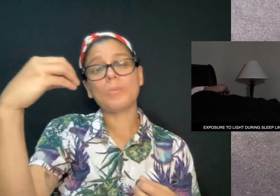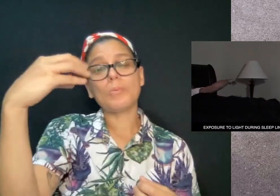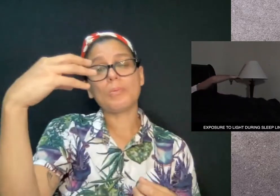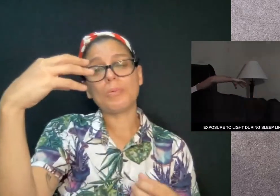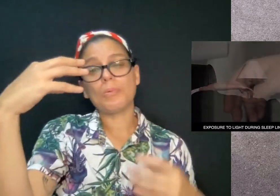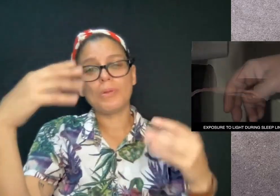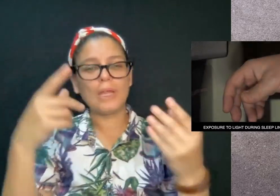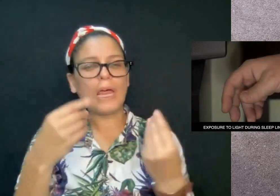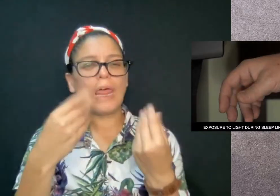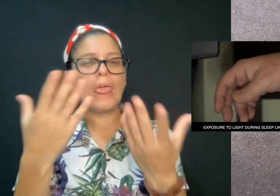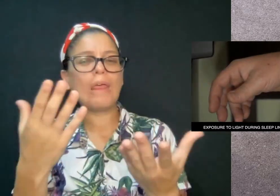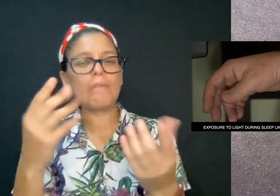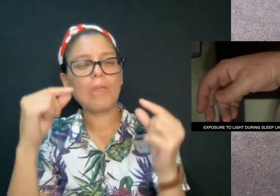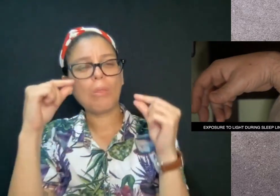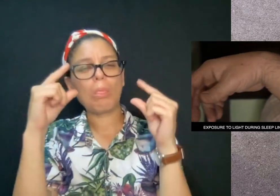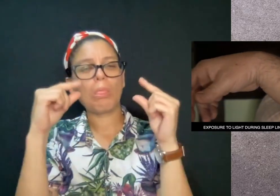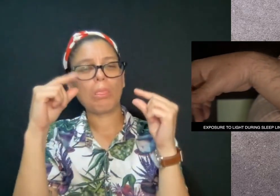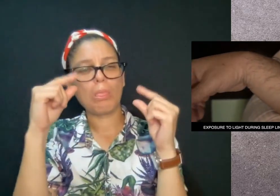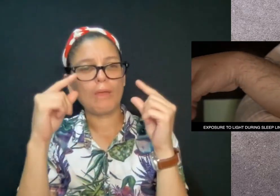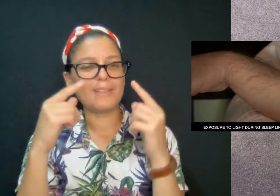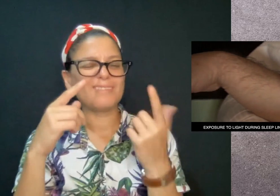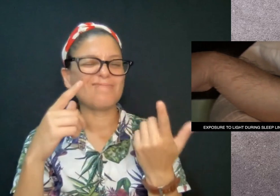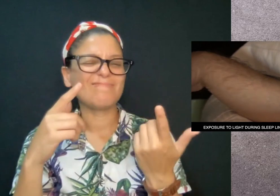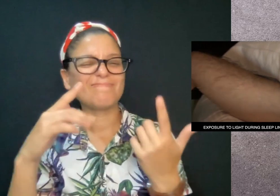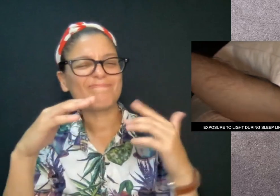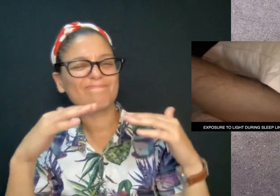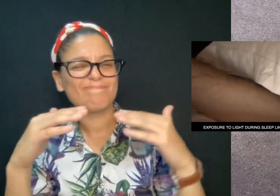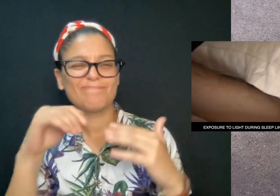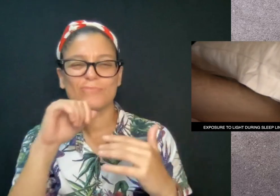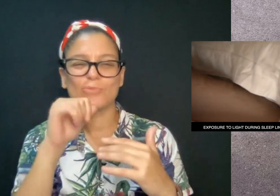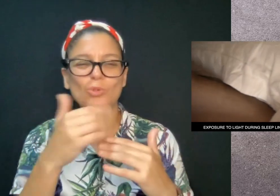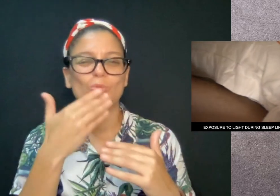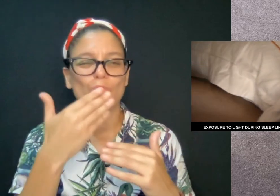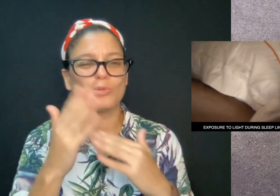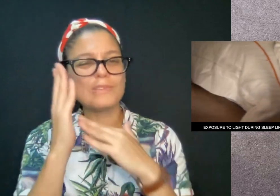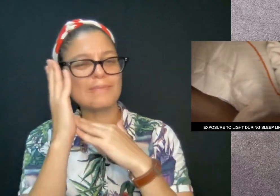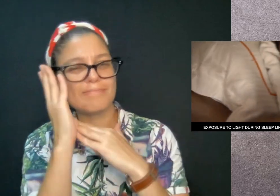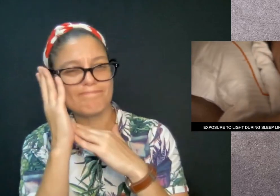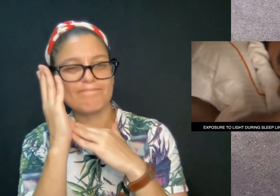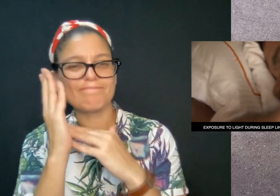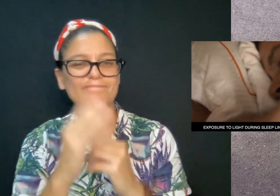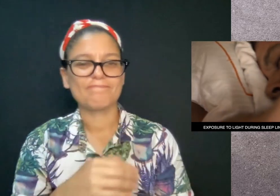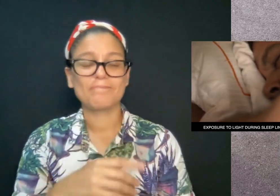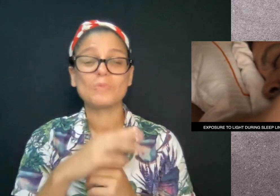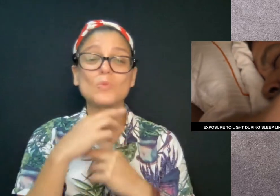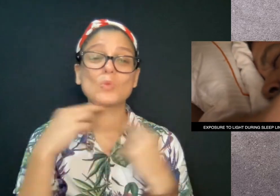According to a new study, scientists say just a little bit of light can disrupt your sleep.